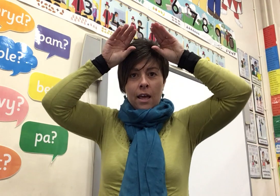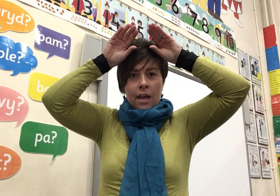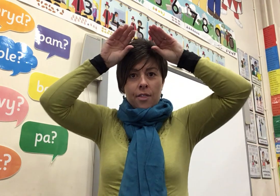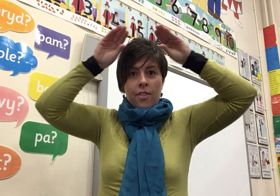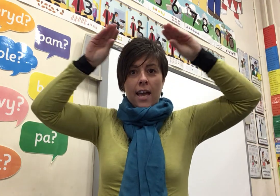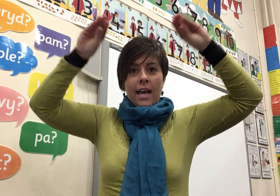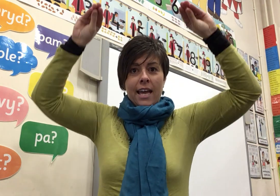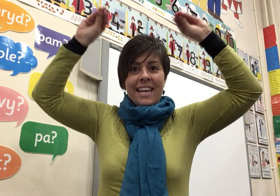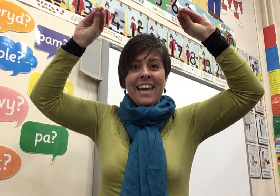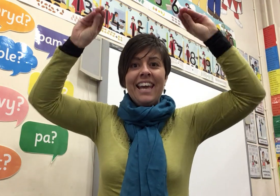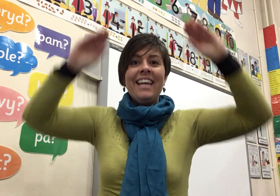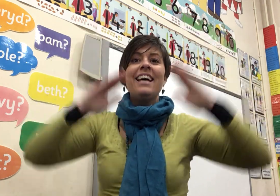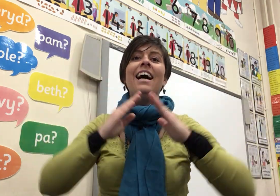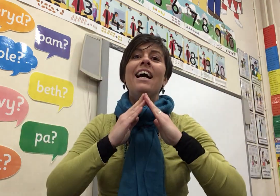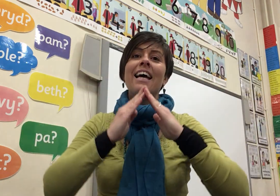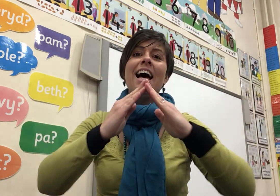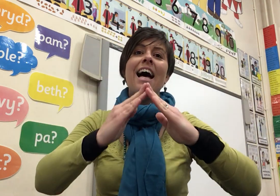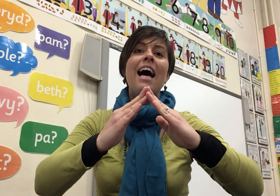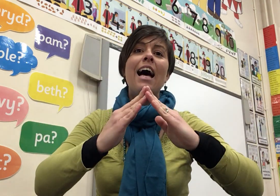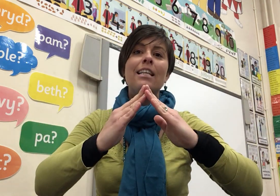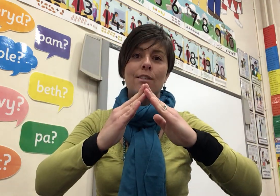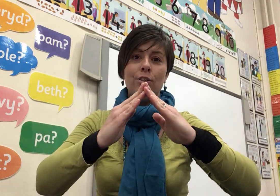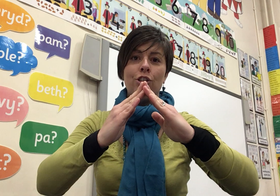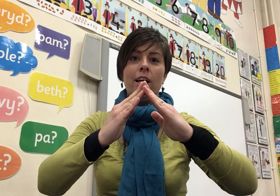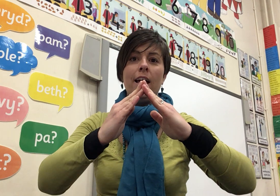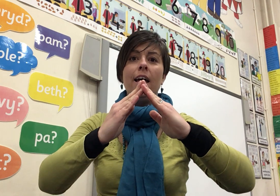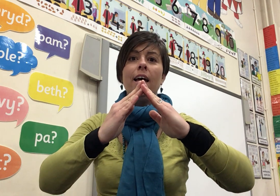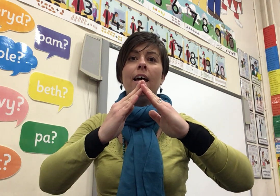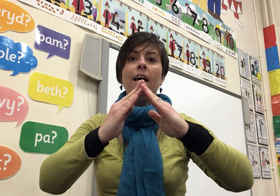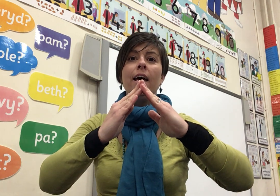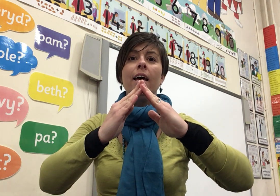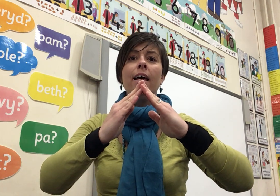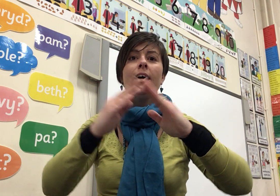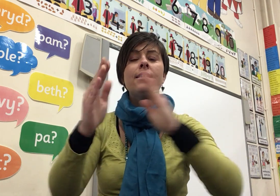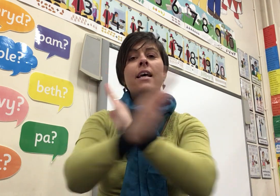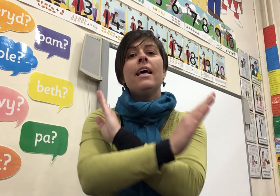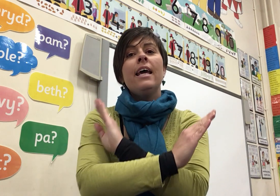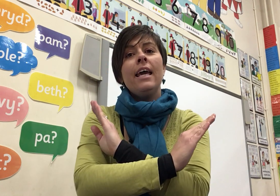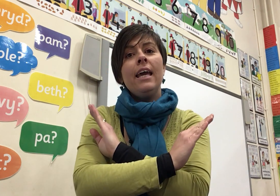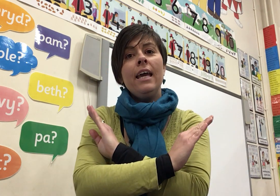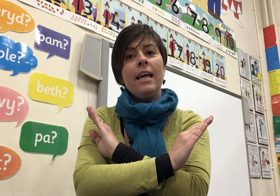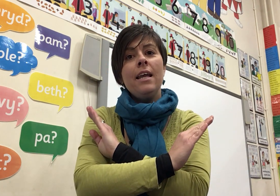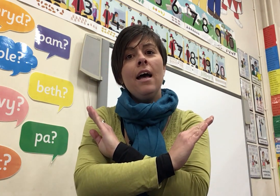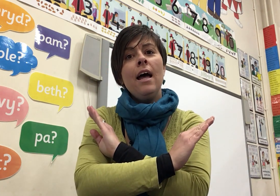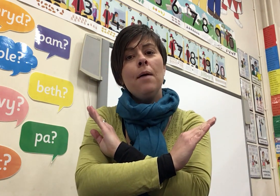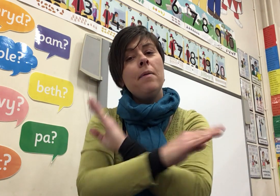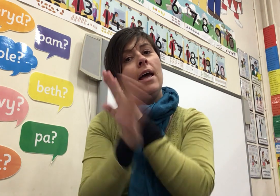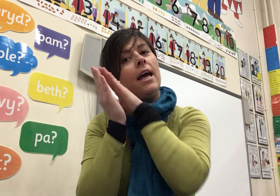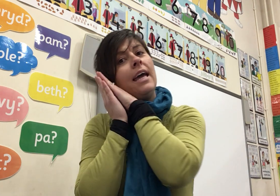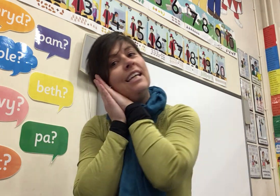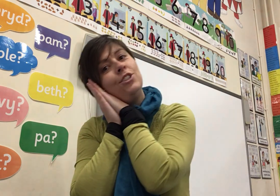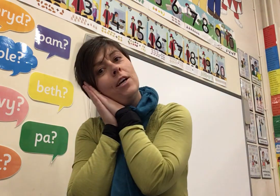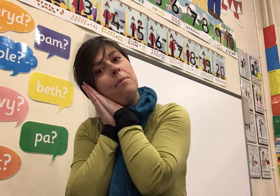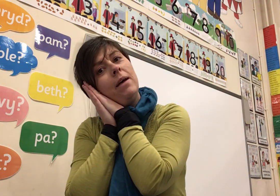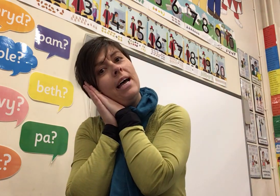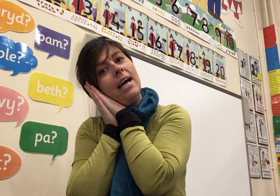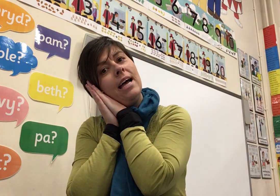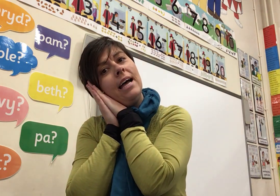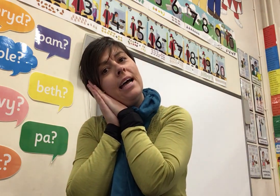Then in a cattle shed In a manger bed